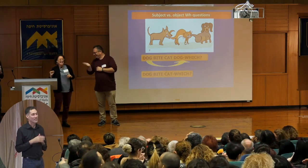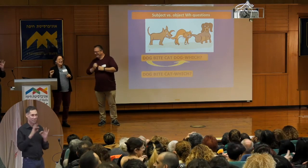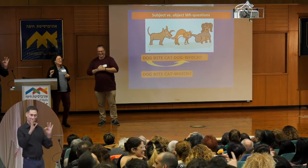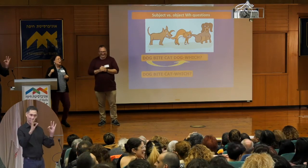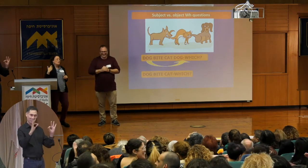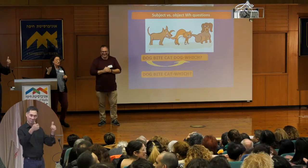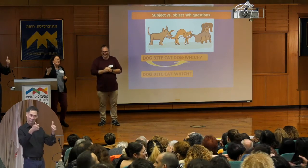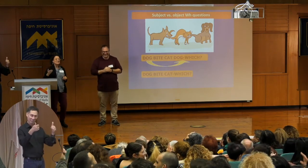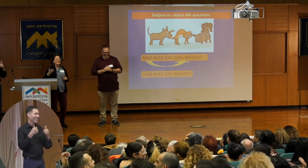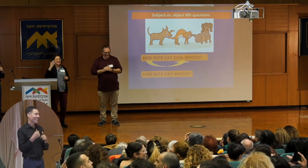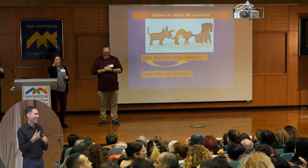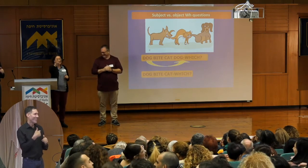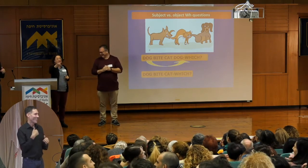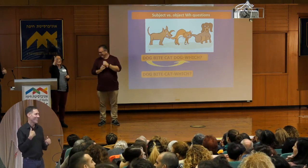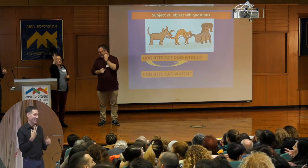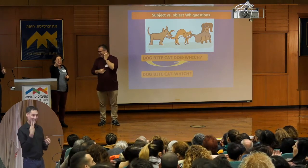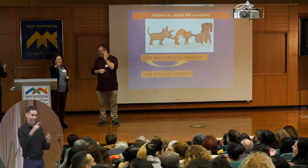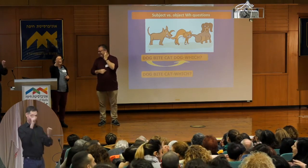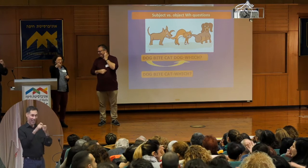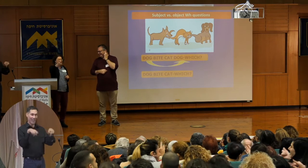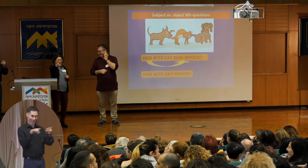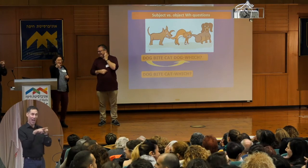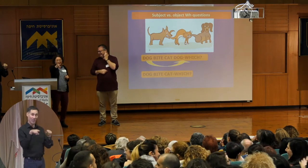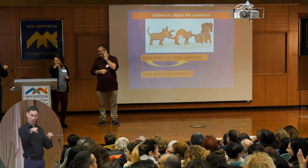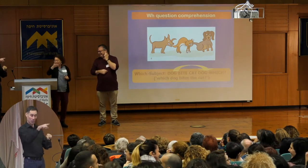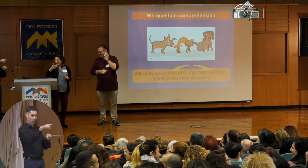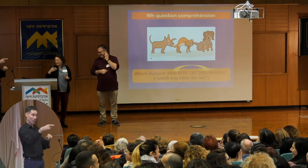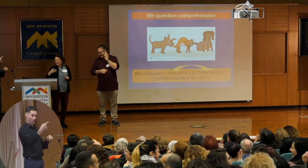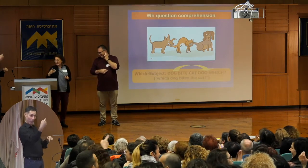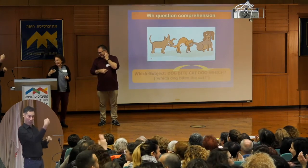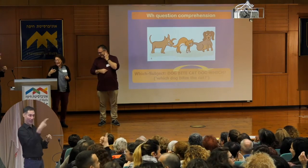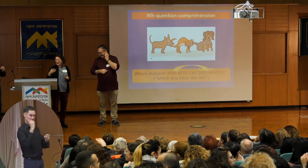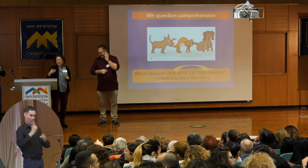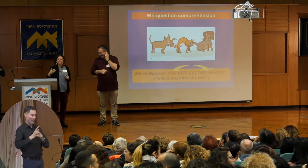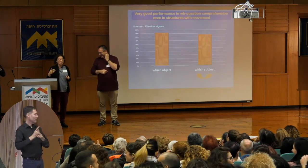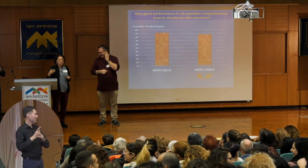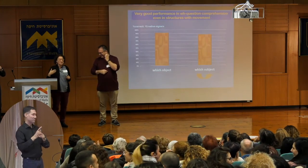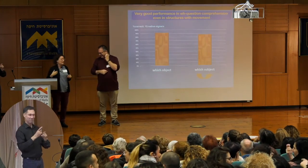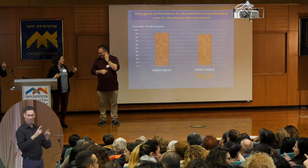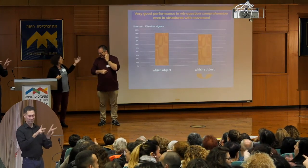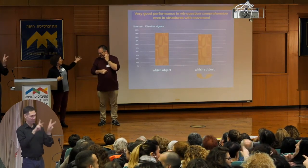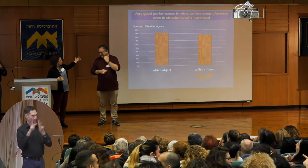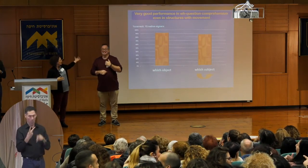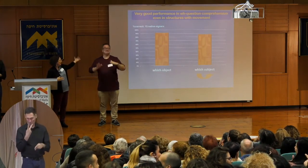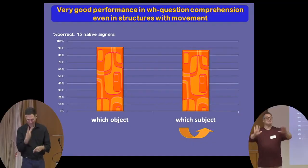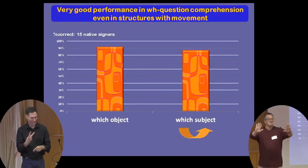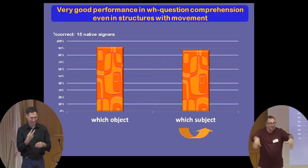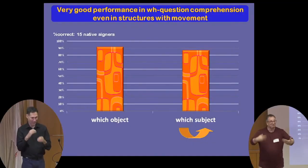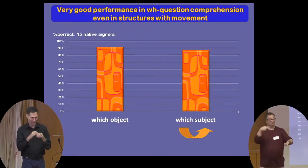So what do we see? Exactly as you point correctly here, this is exactly what we also see in the study. We